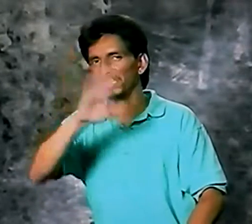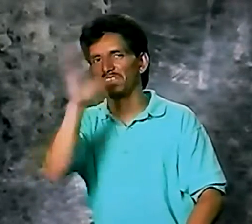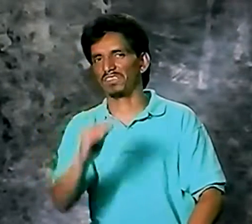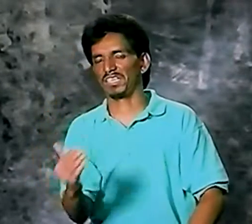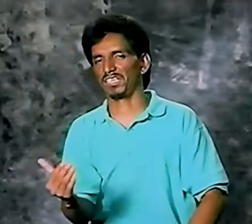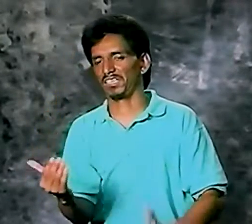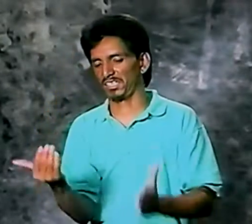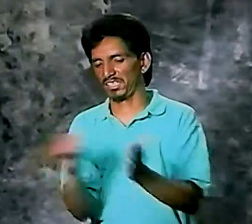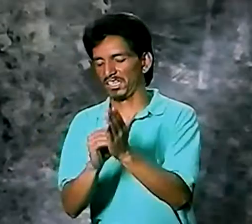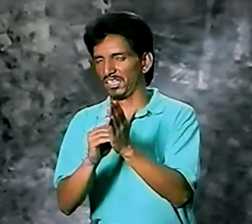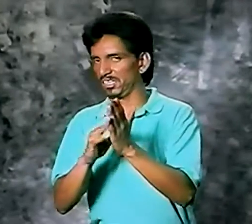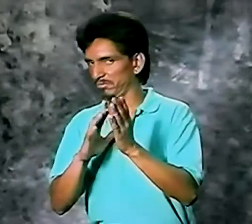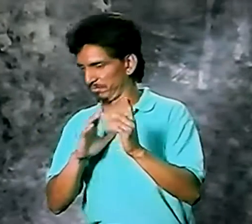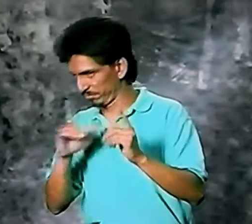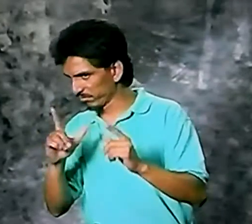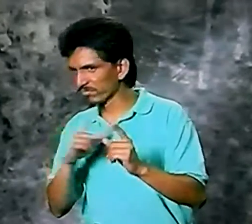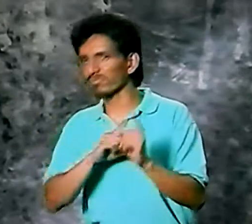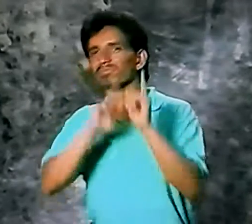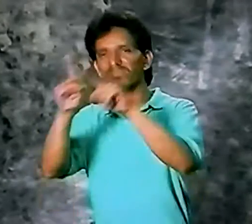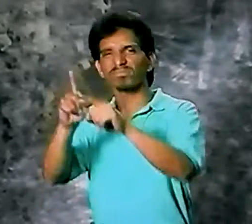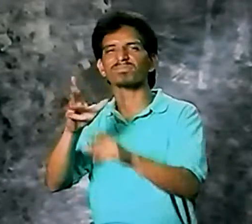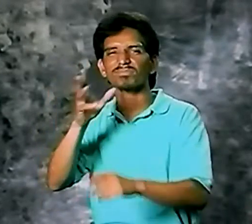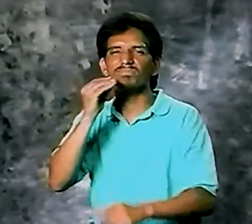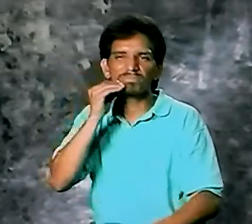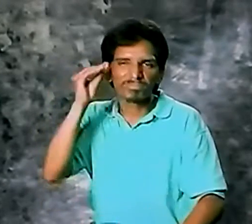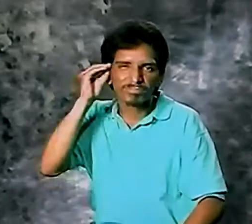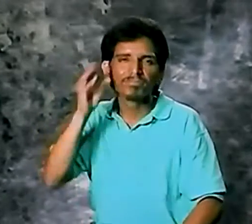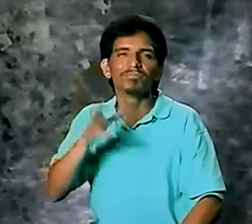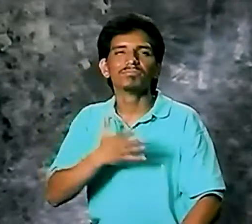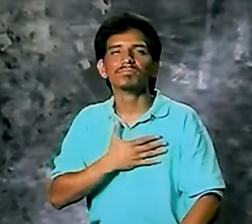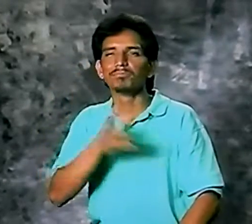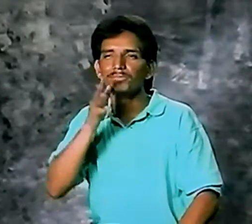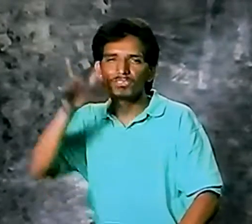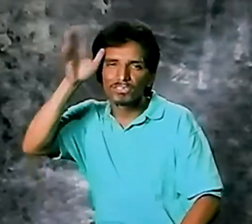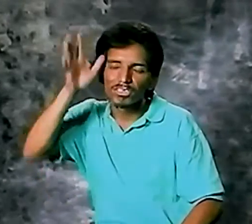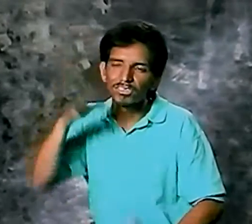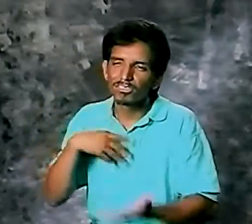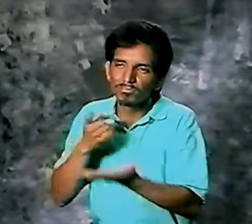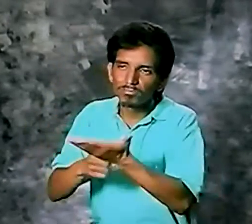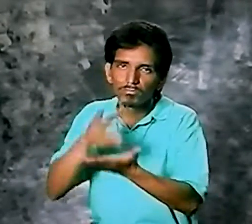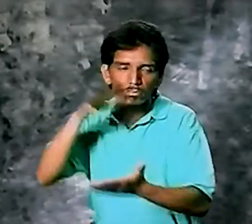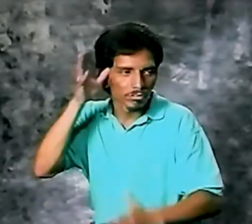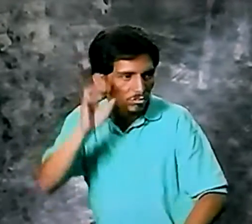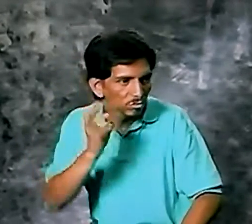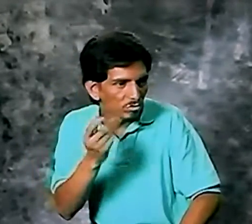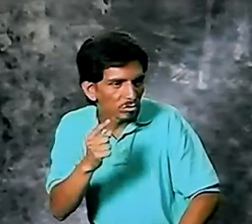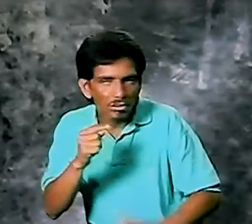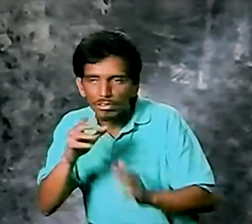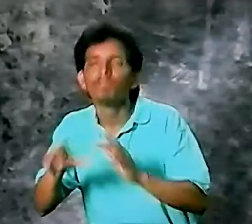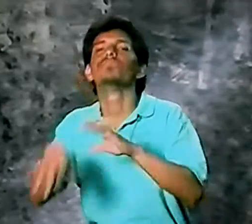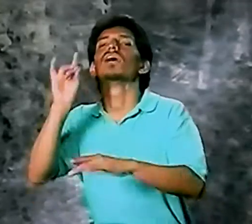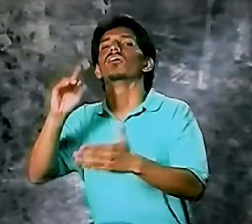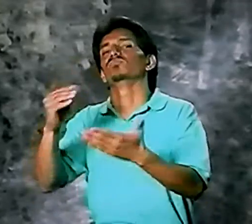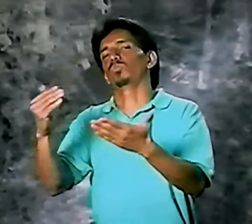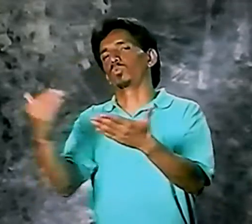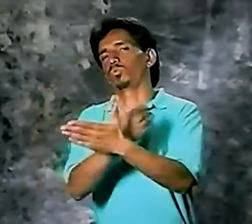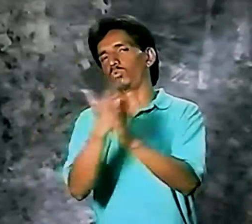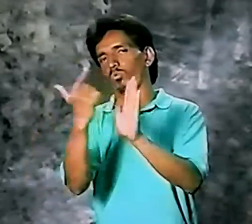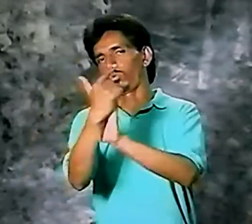hug. I will never forget that experience. I went home and I talked to my parents and we found a new